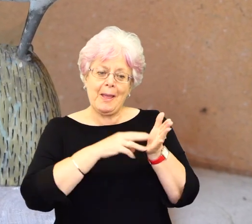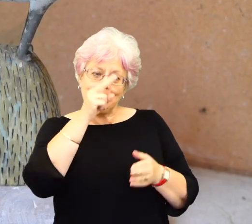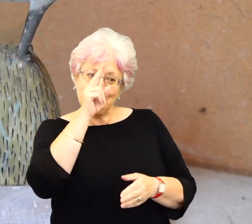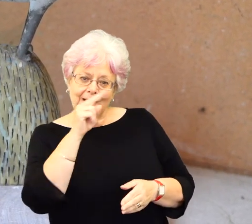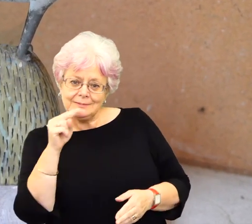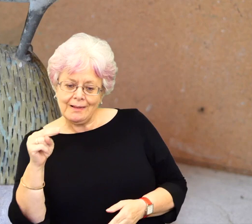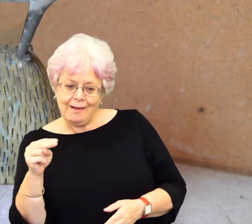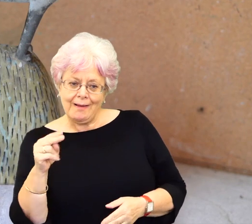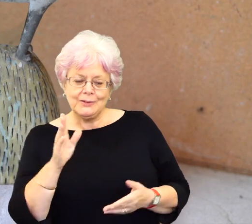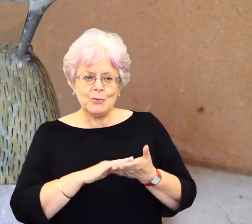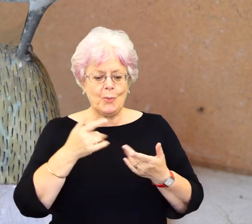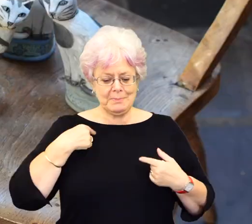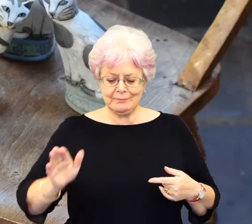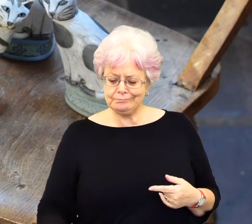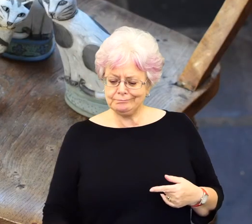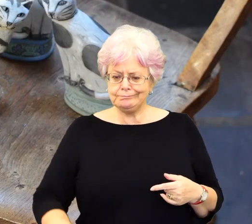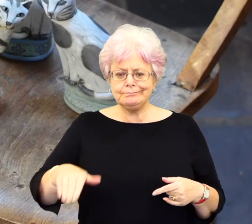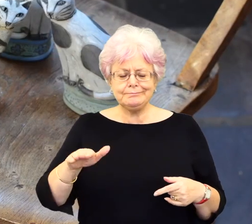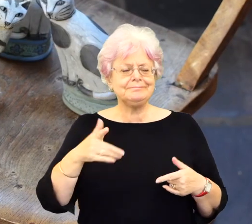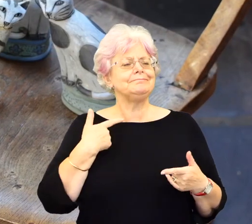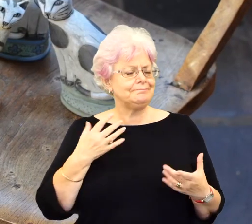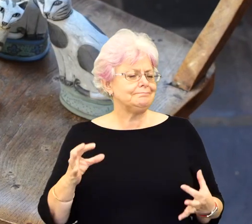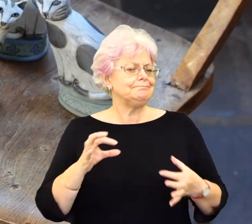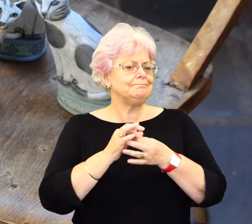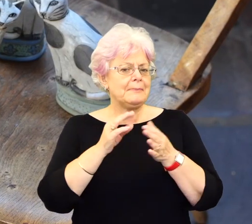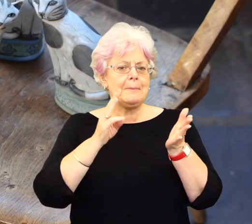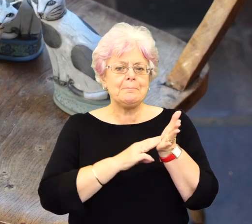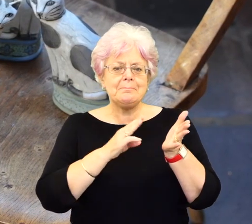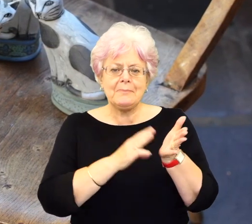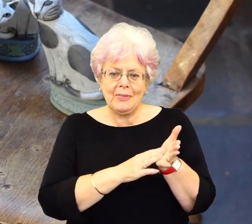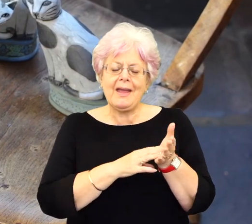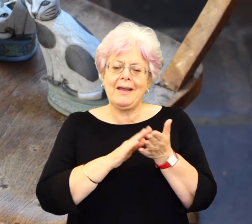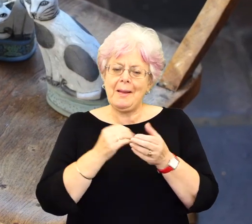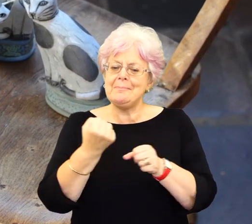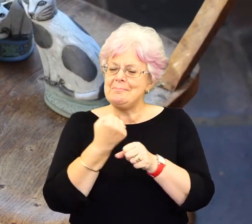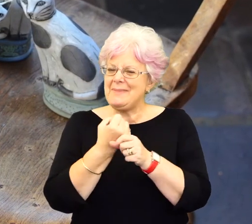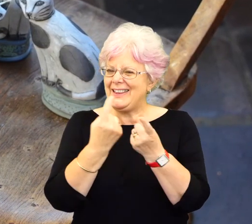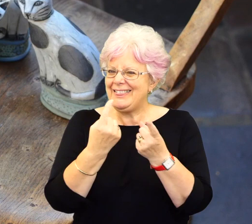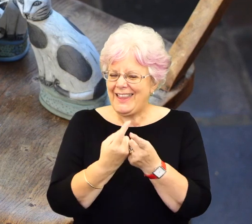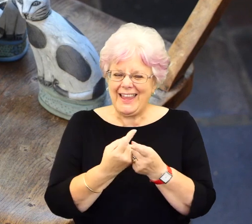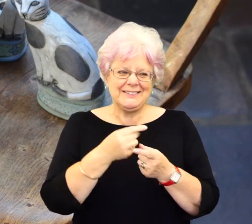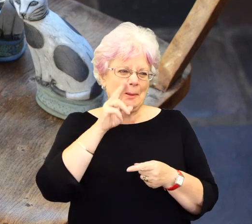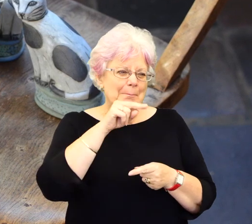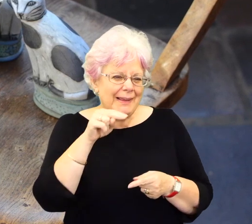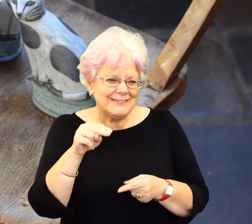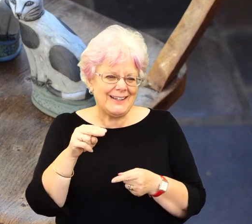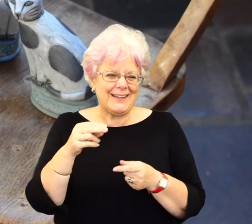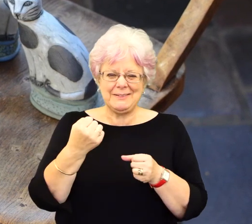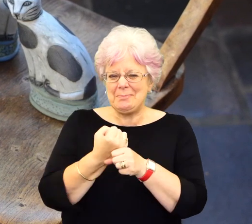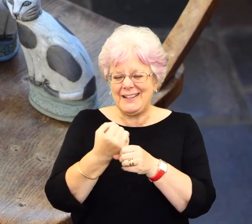So from quite an early age, for a mother, I always was making things, painting or just